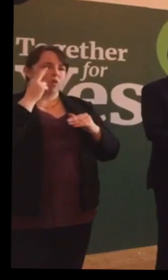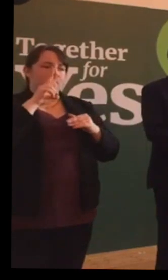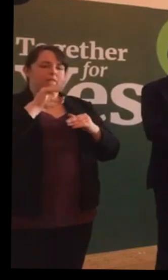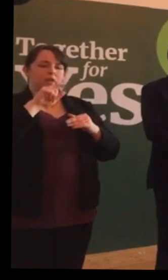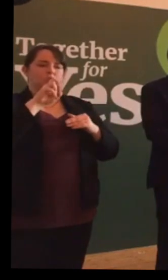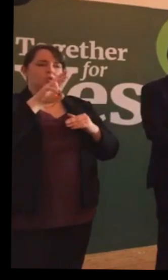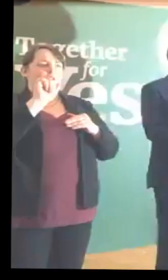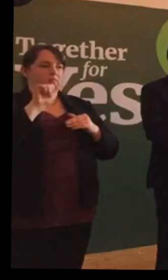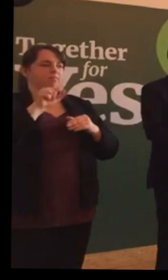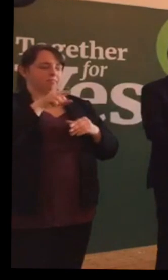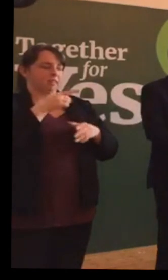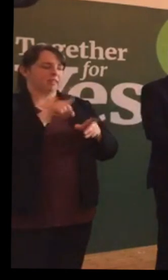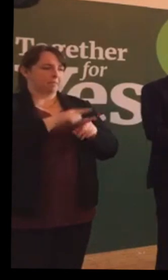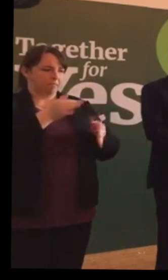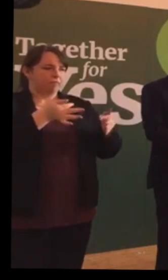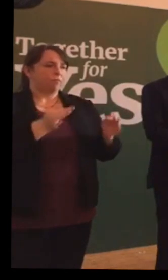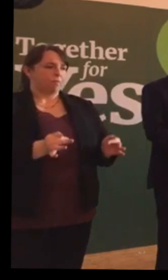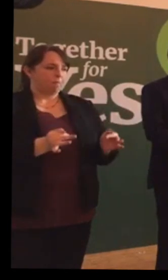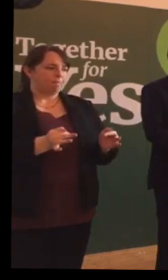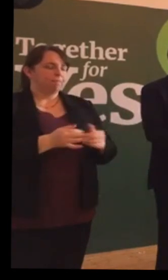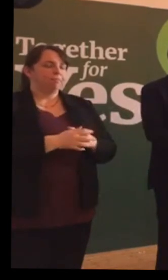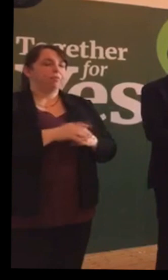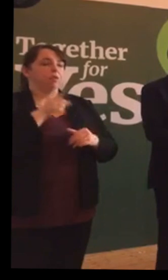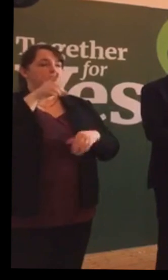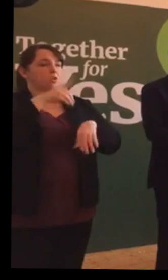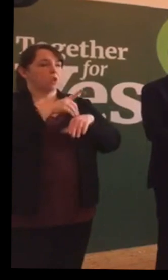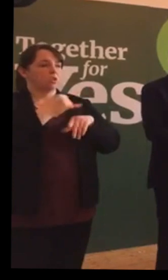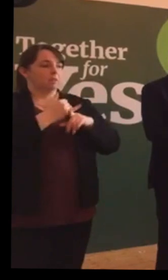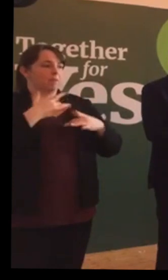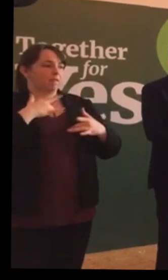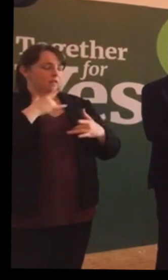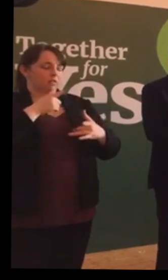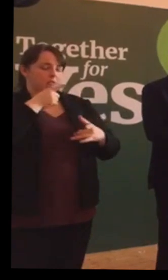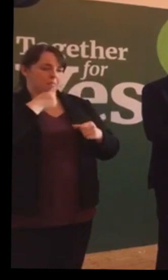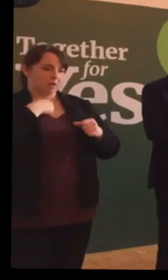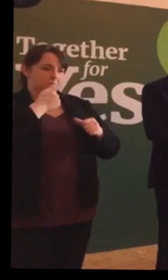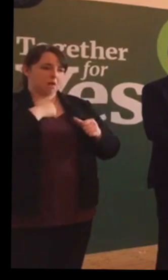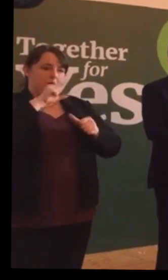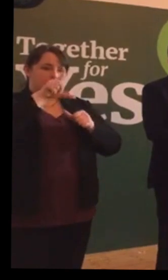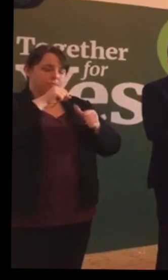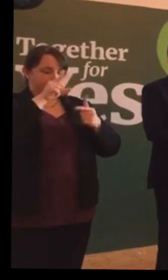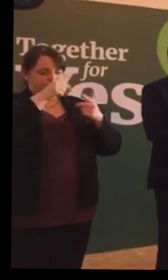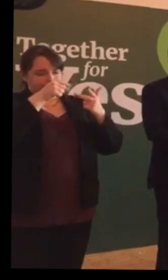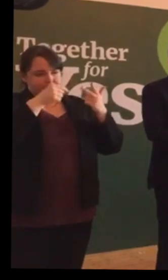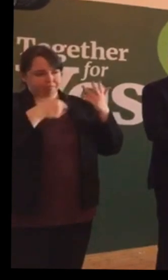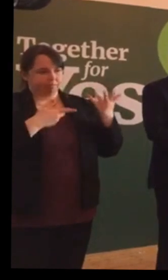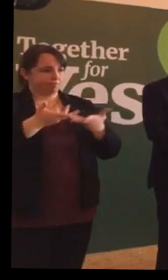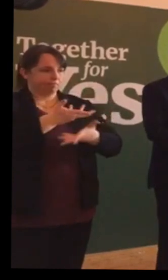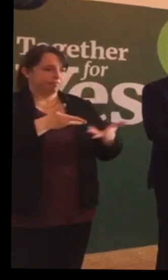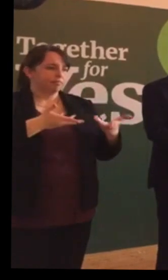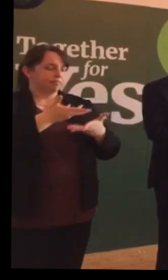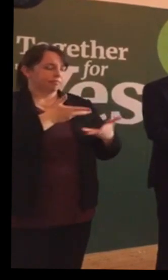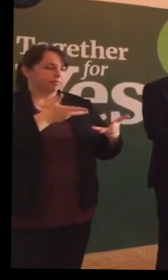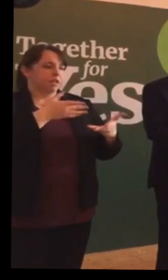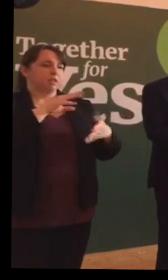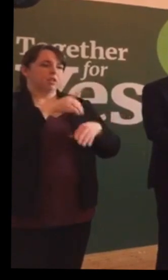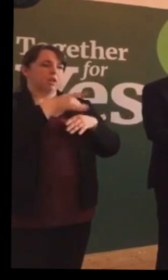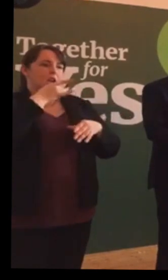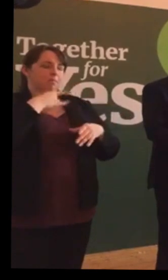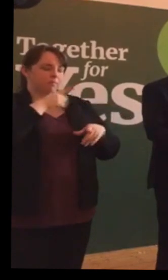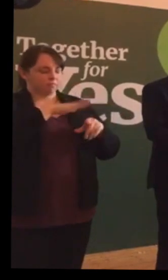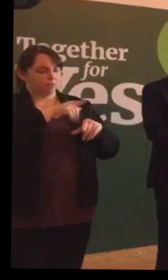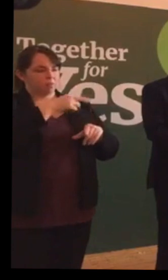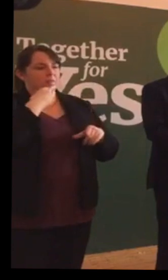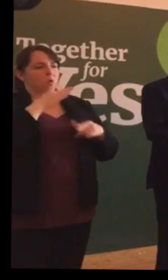The consultant we met there discussed all of our options with us and they asked us what is it we wanted to do.